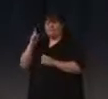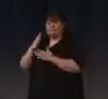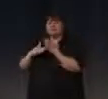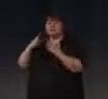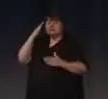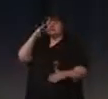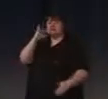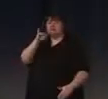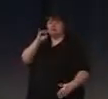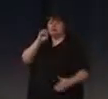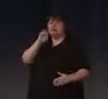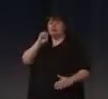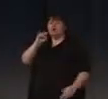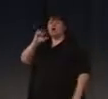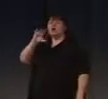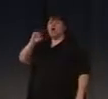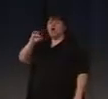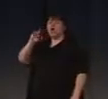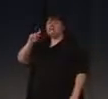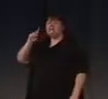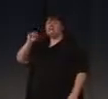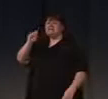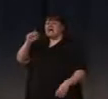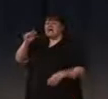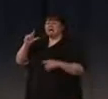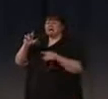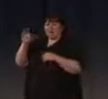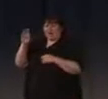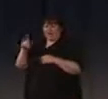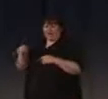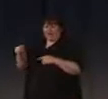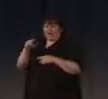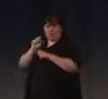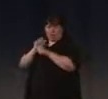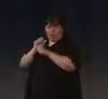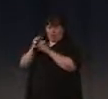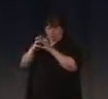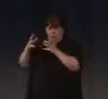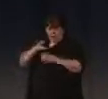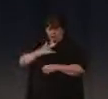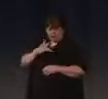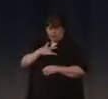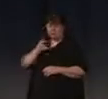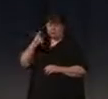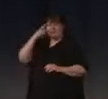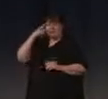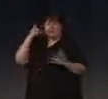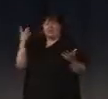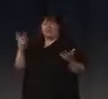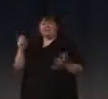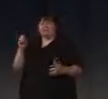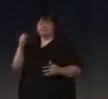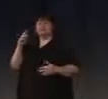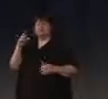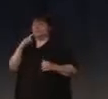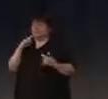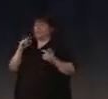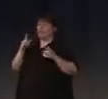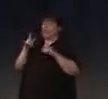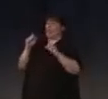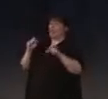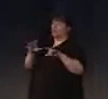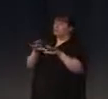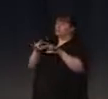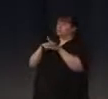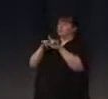Paradiso's lab, and I think I saw Gorshan here before, they work a lot with sensors. And we were thinking, well, maybe we could kill two birds with one